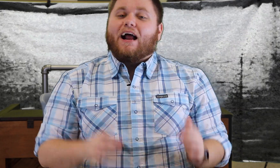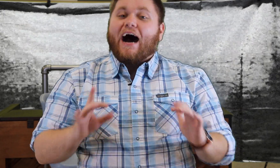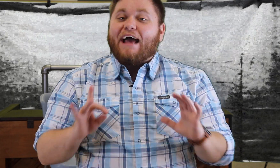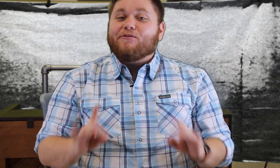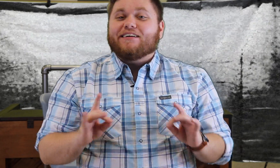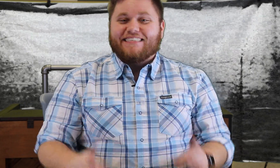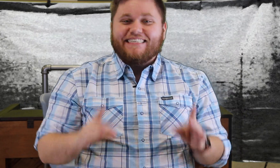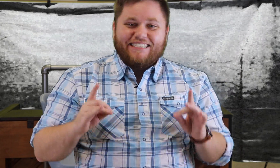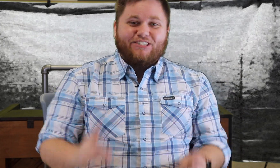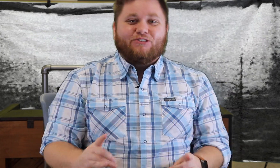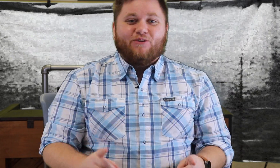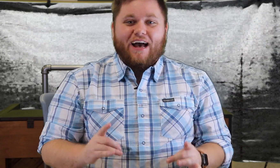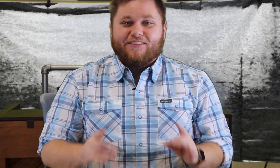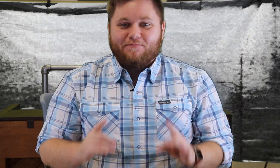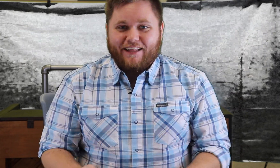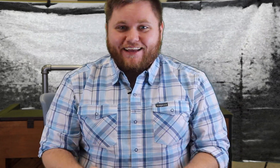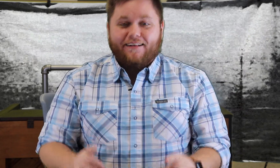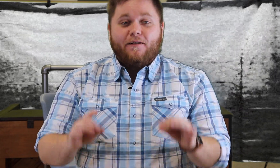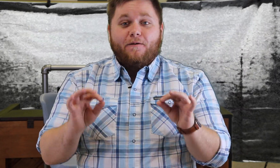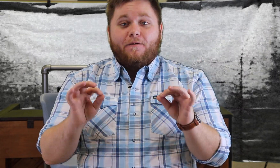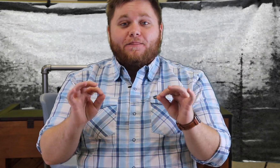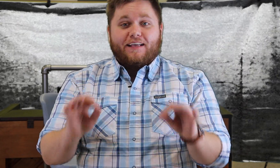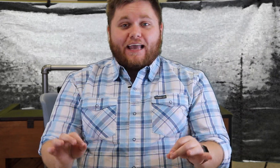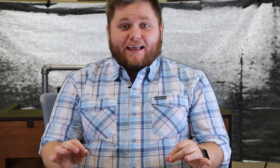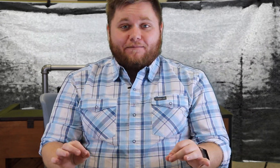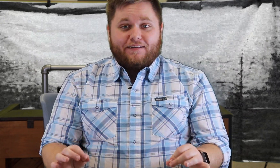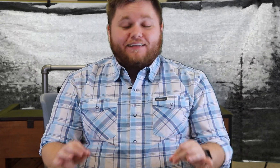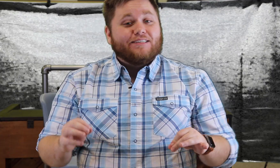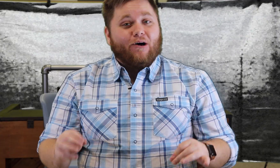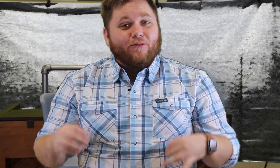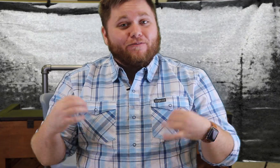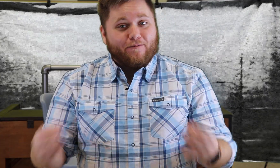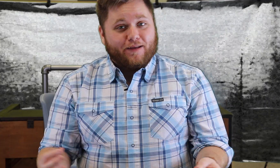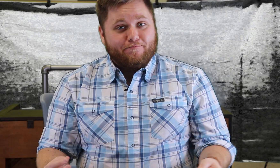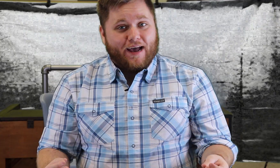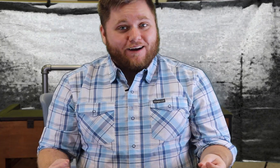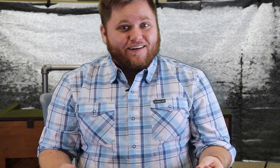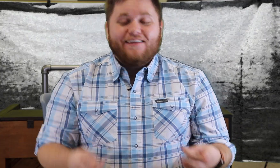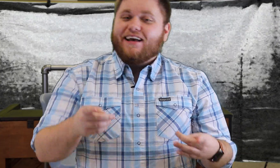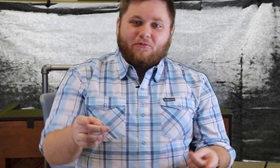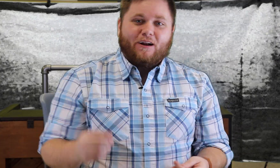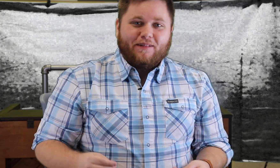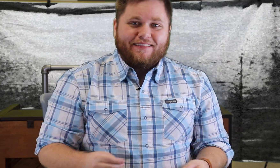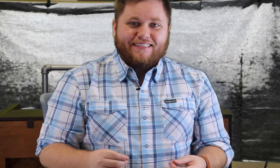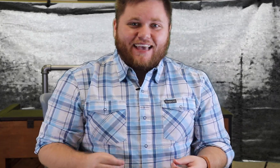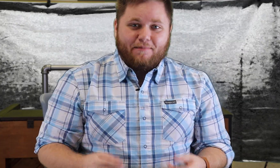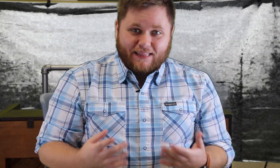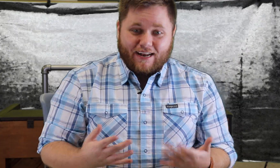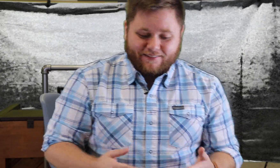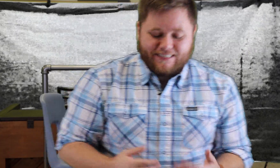i am going to teach you how to play the game it's called the forbidden pattern and we're gonna play this game a lot in this